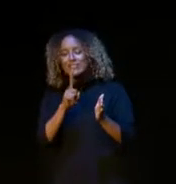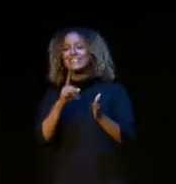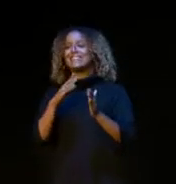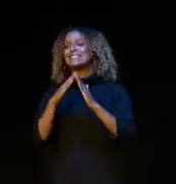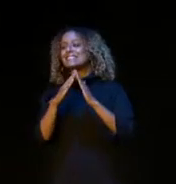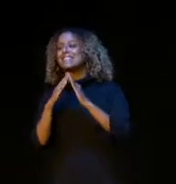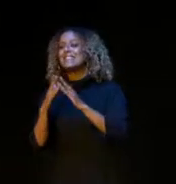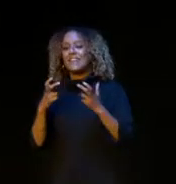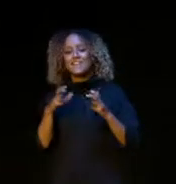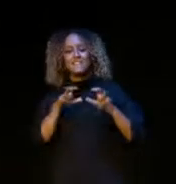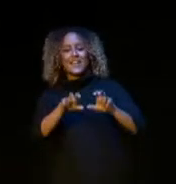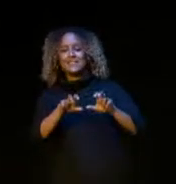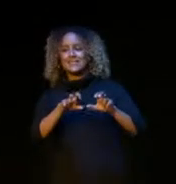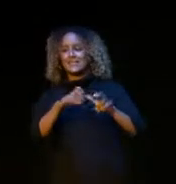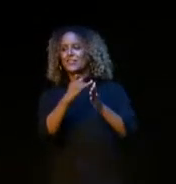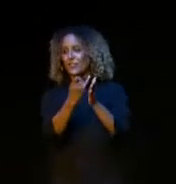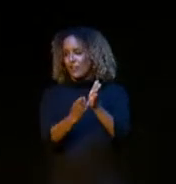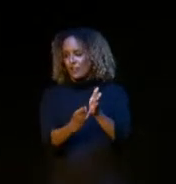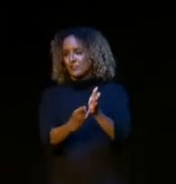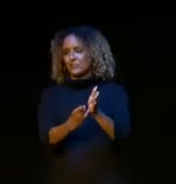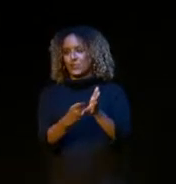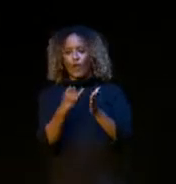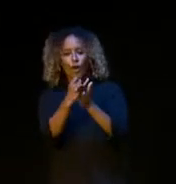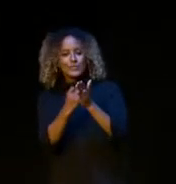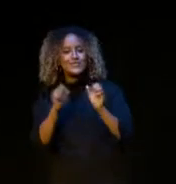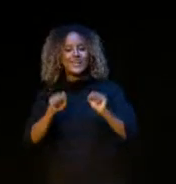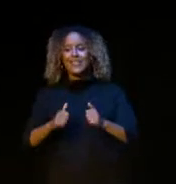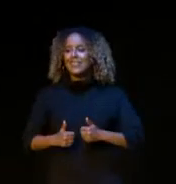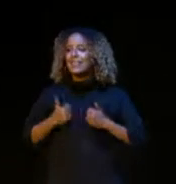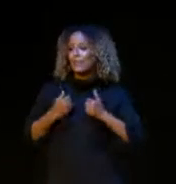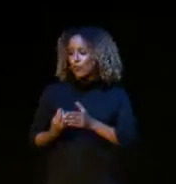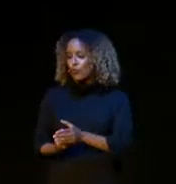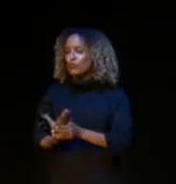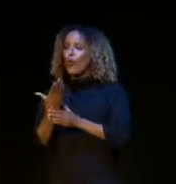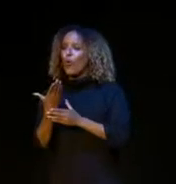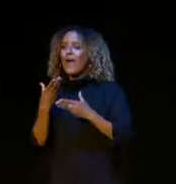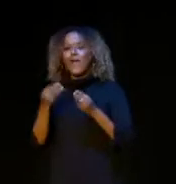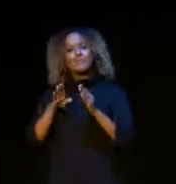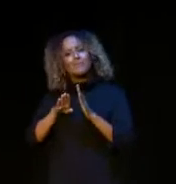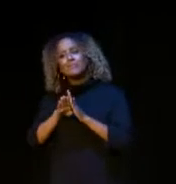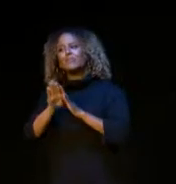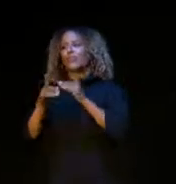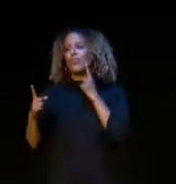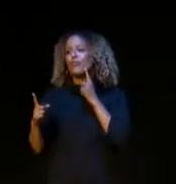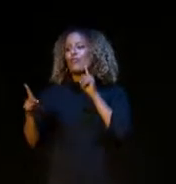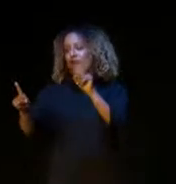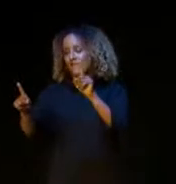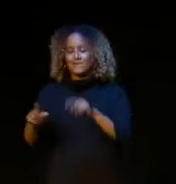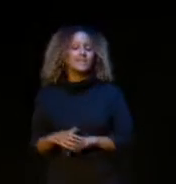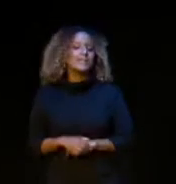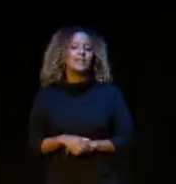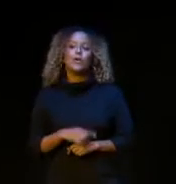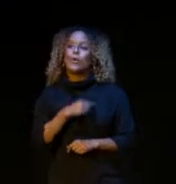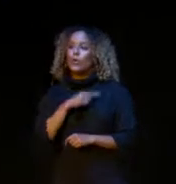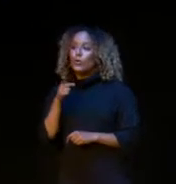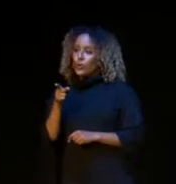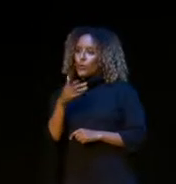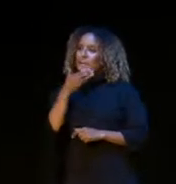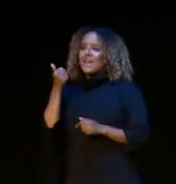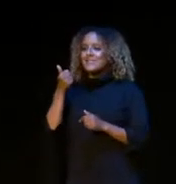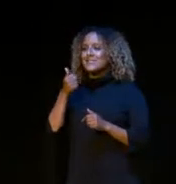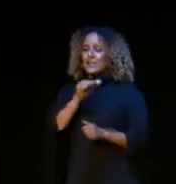where we invest in the arts and where artists can live, grow, and thrive. And you are our best